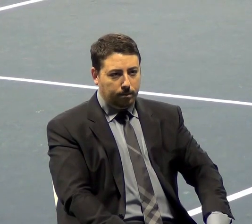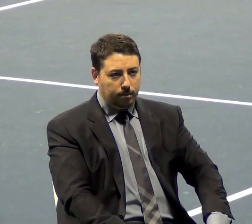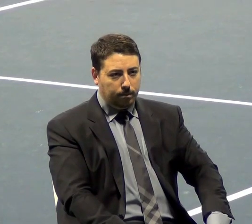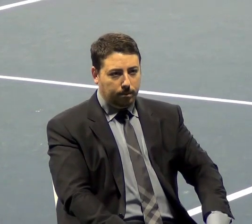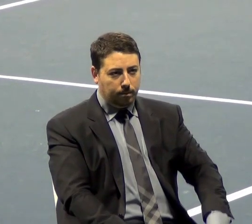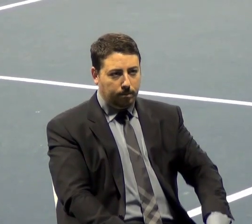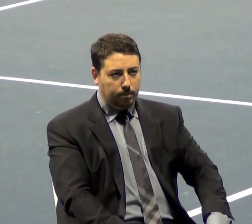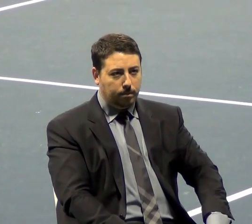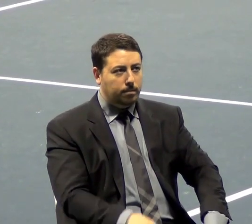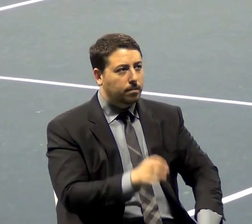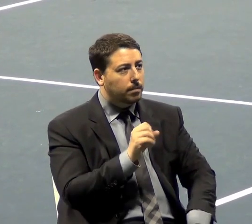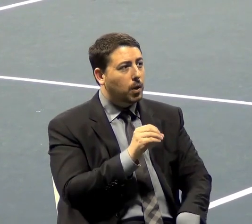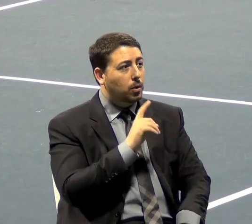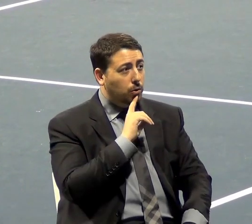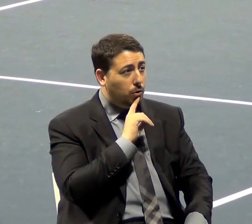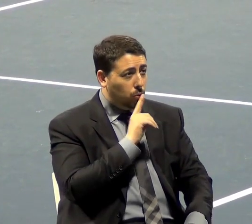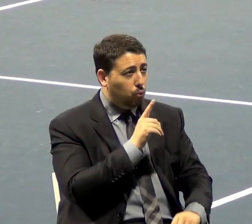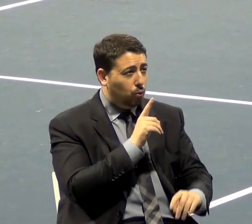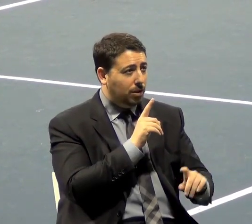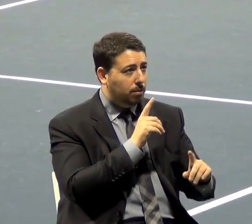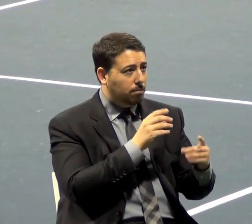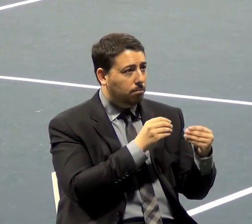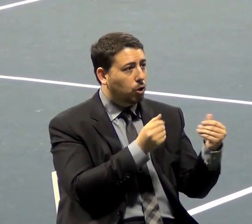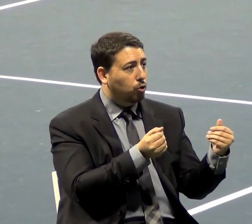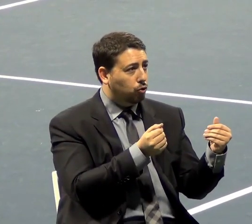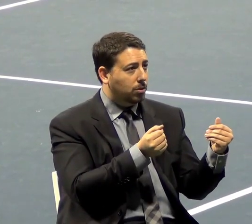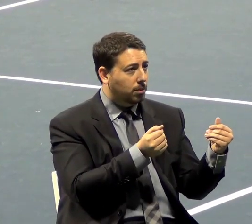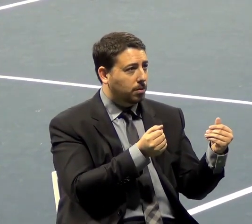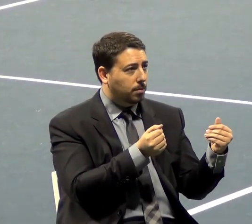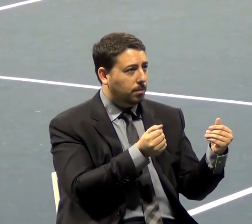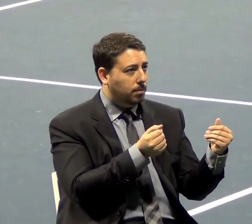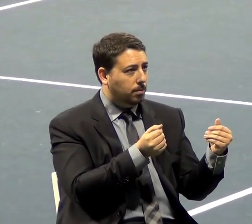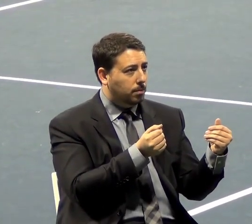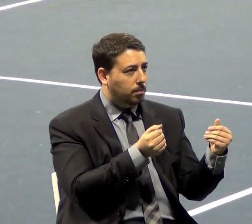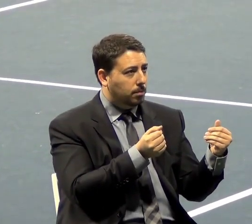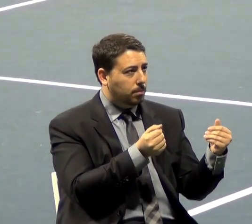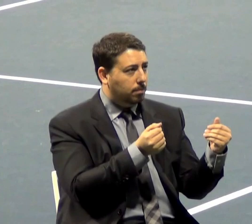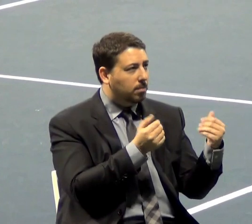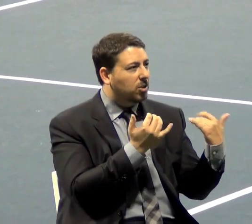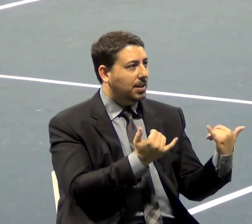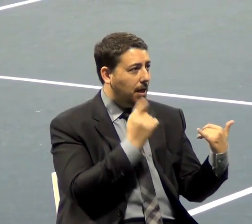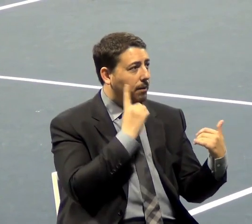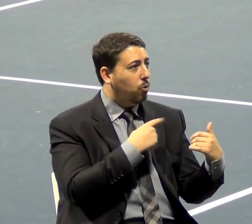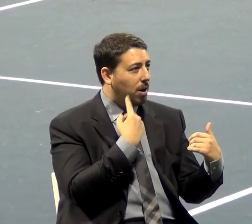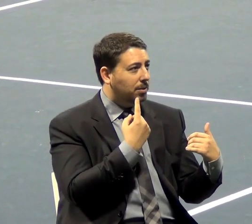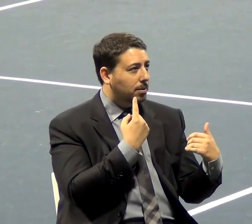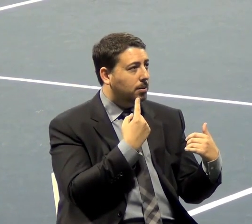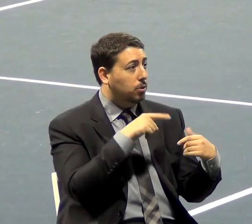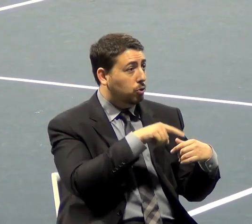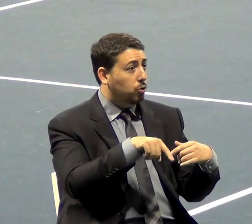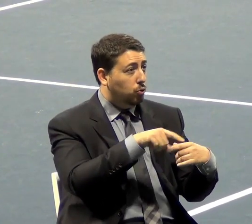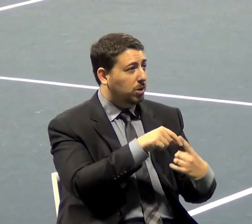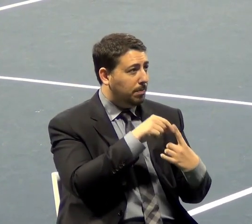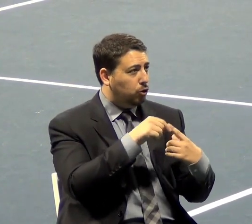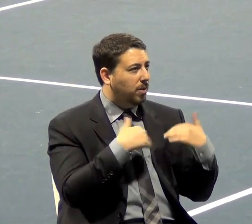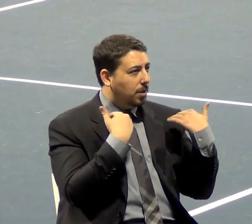So the real solution today is for us, and you especially, a younger generation, to decide, look,